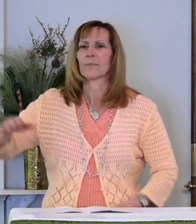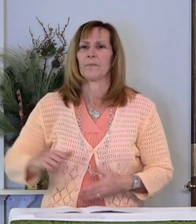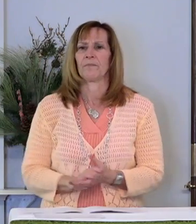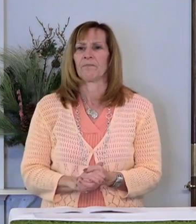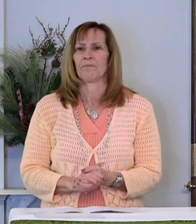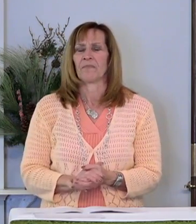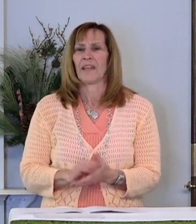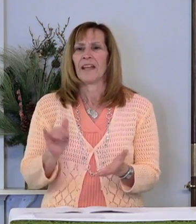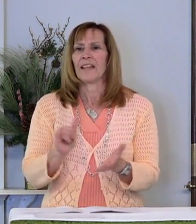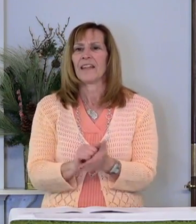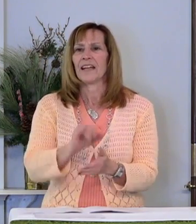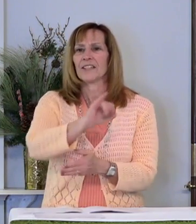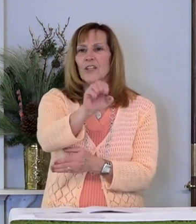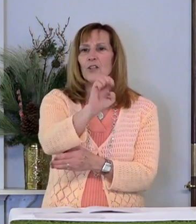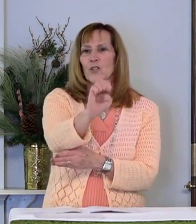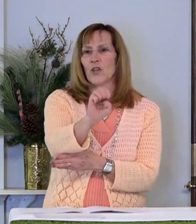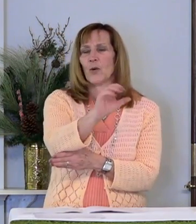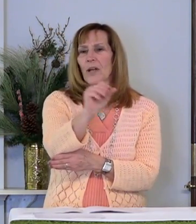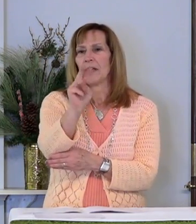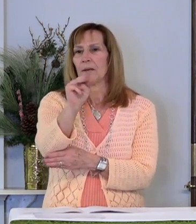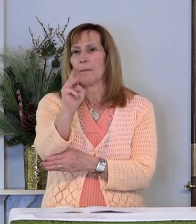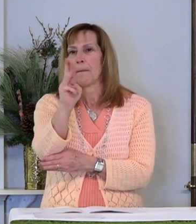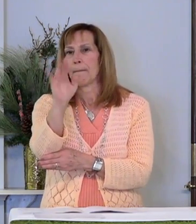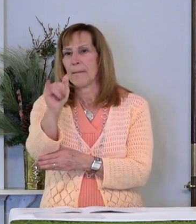He's Joe and Mary's kid.